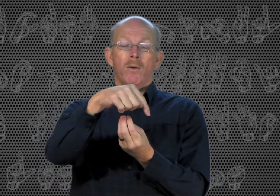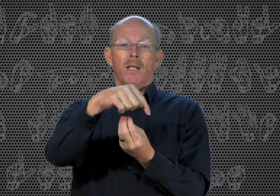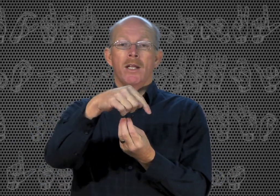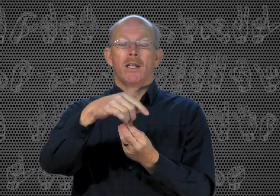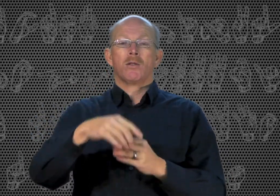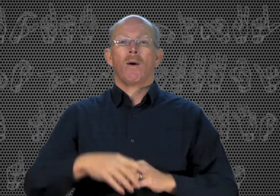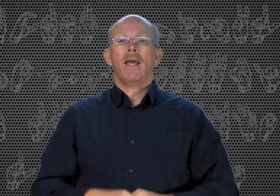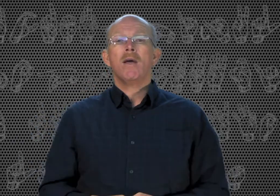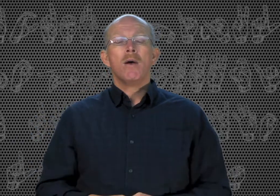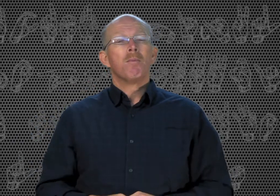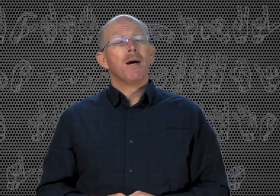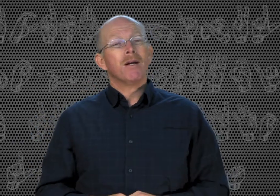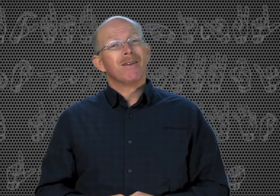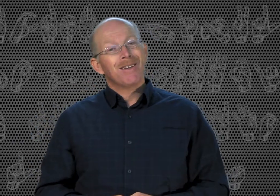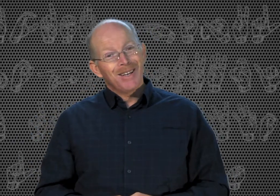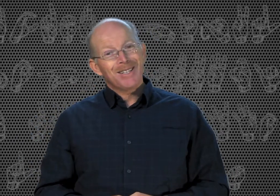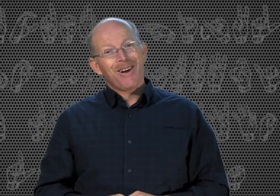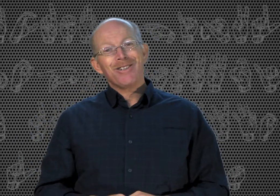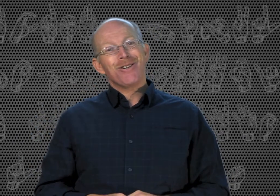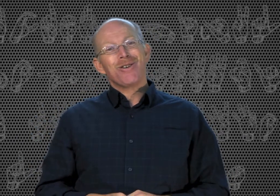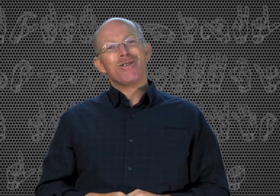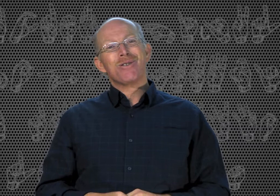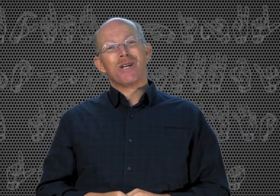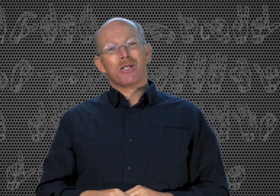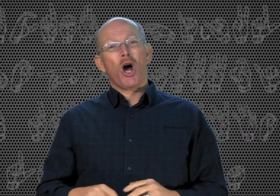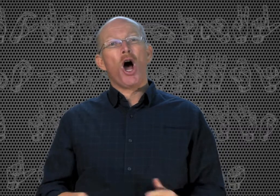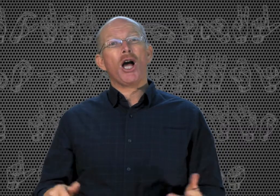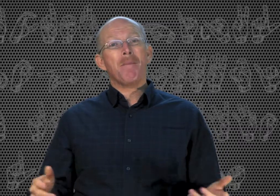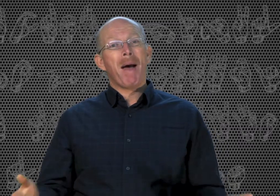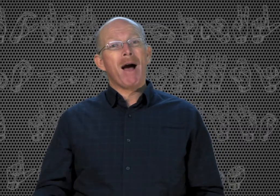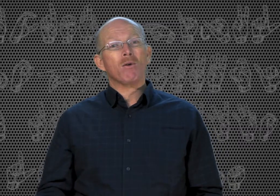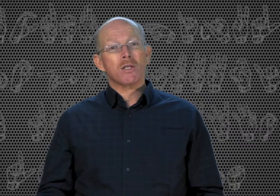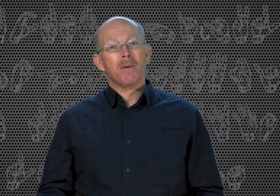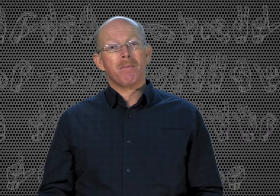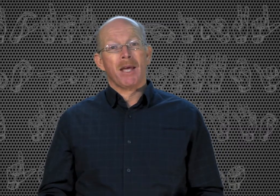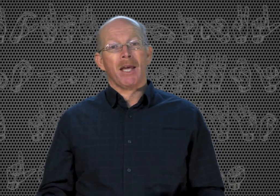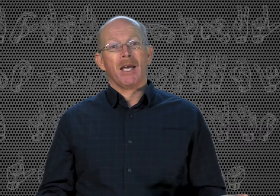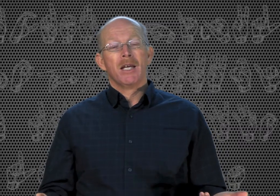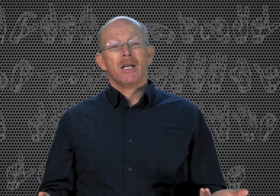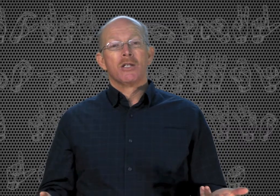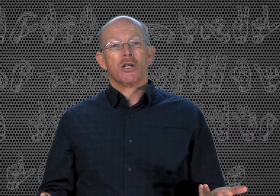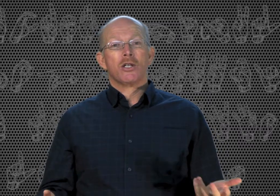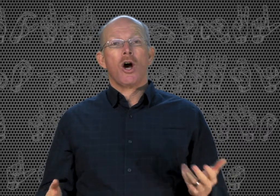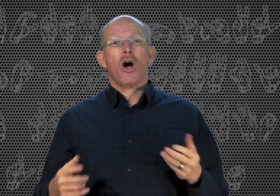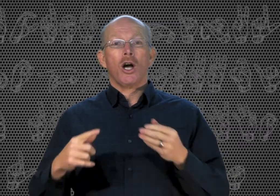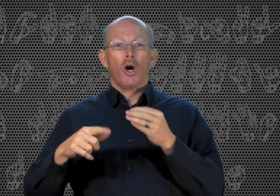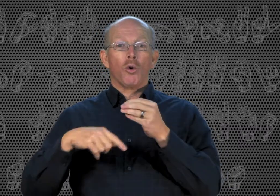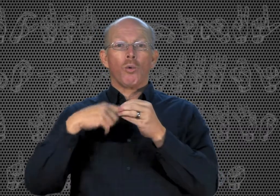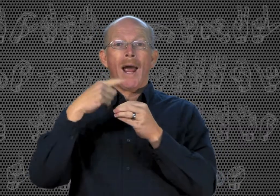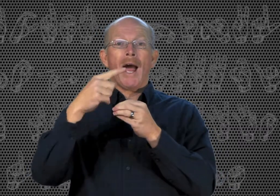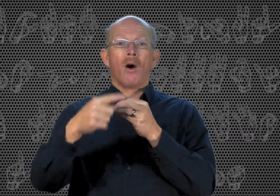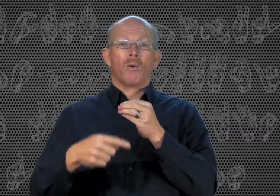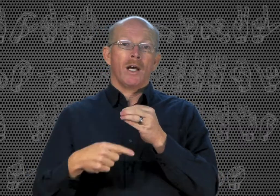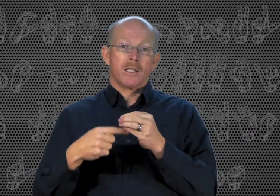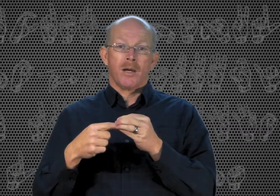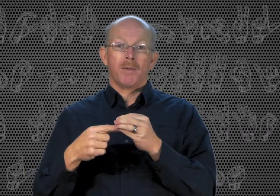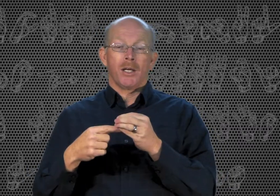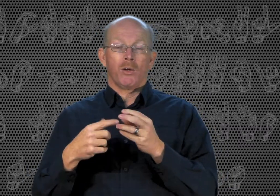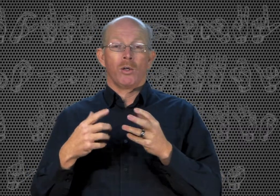this way. But it's also used to talk about something. To talk around a subject. Or